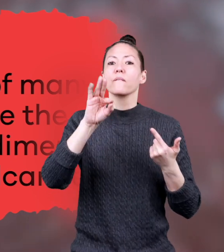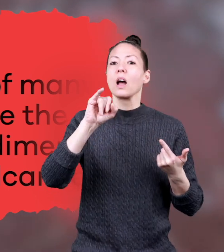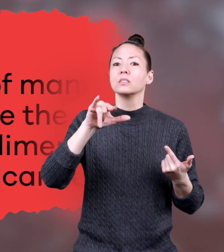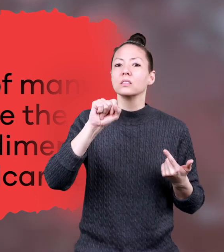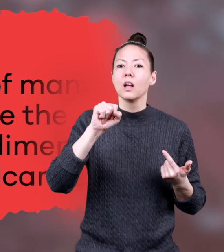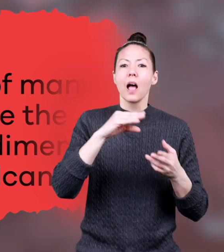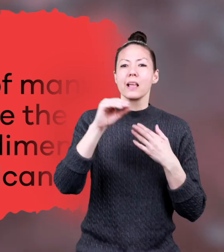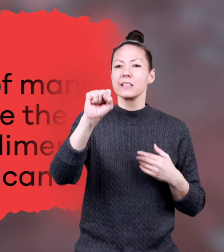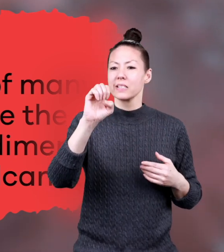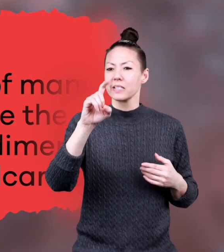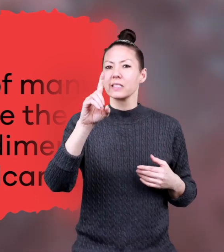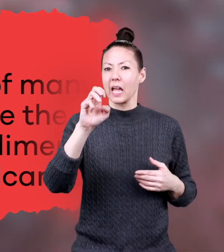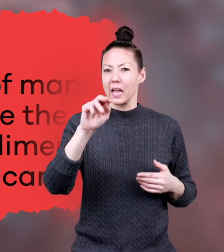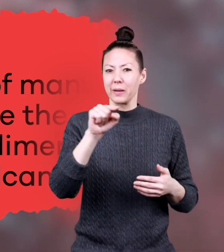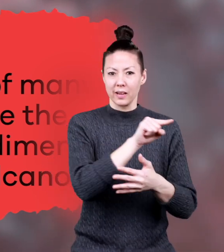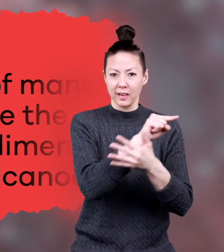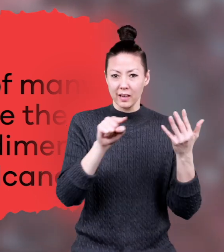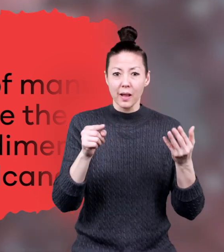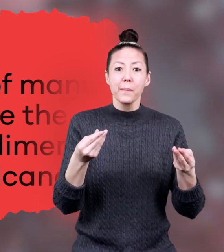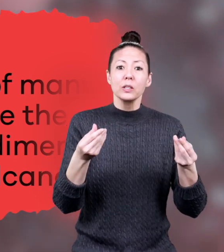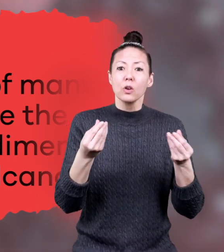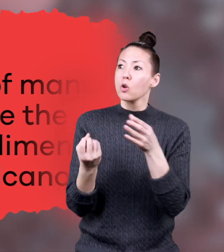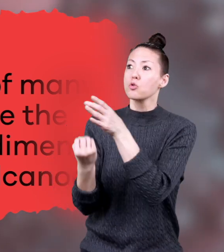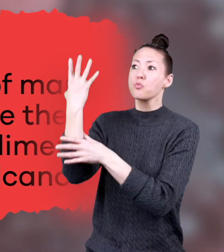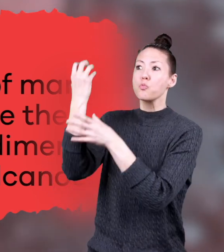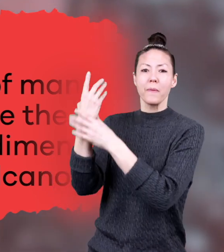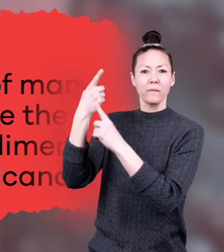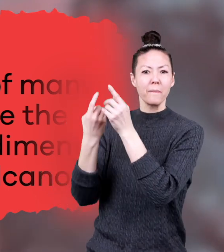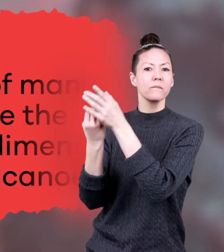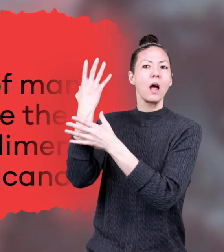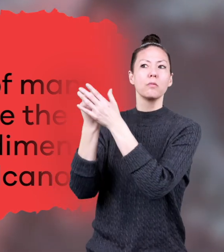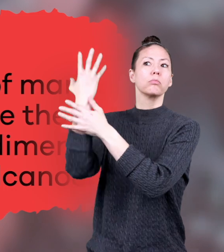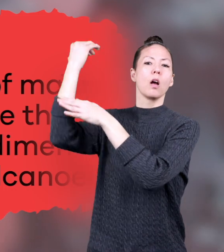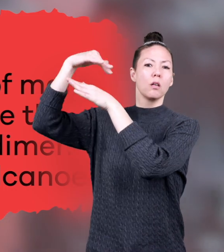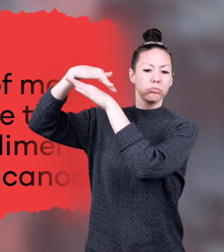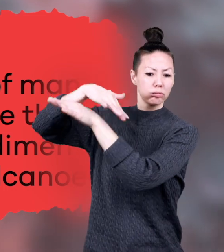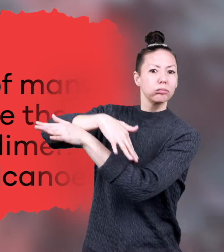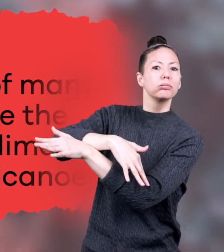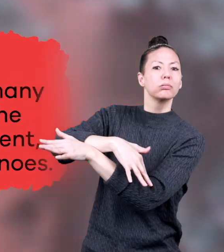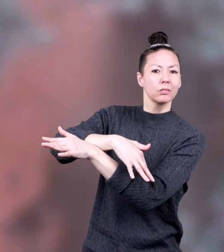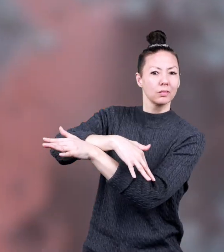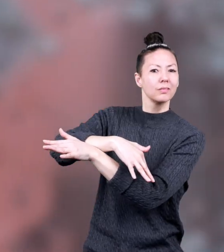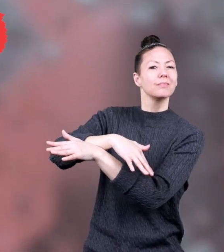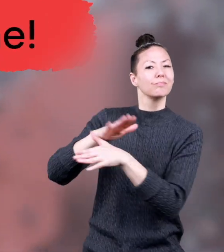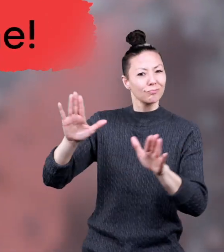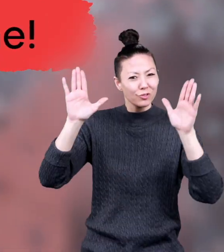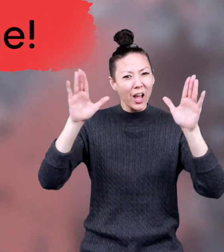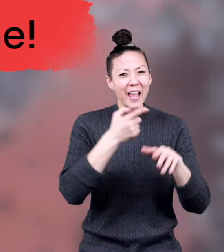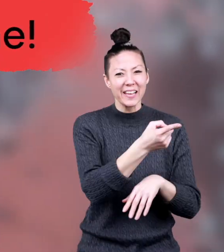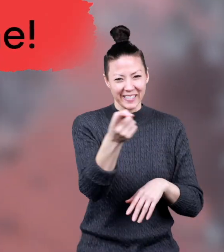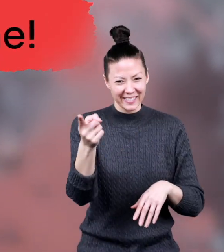fossils, sediment, and material erupted from volcanoes. Nice job, everyone!